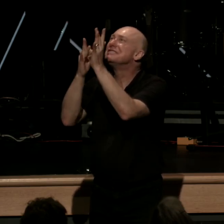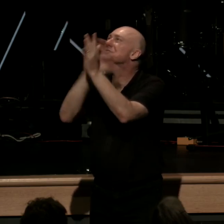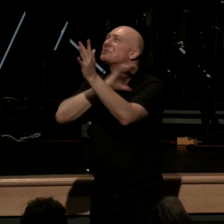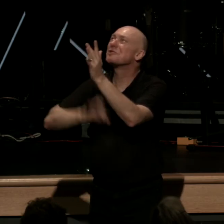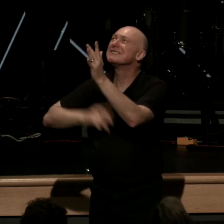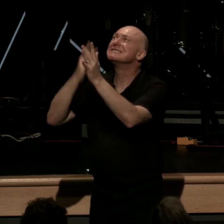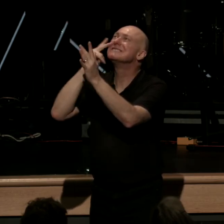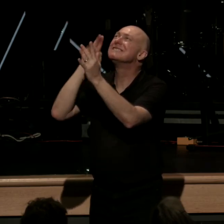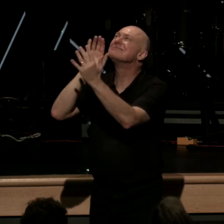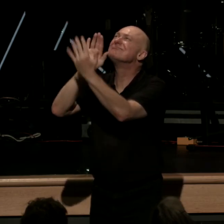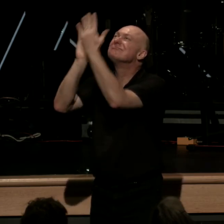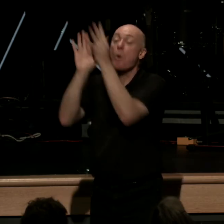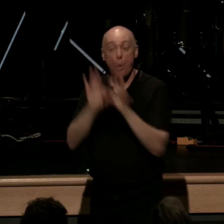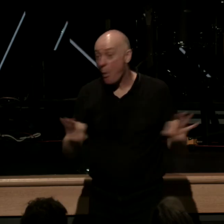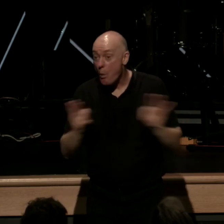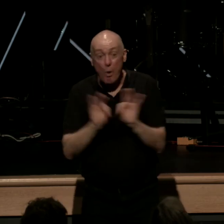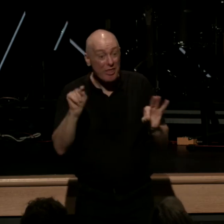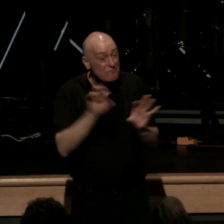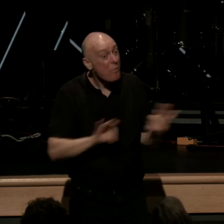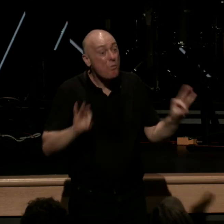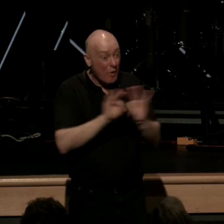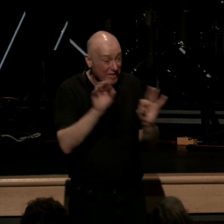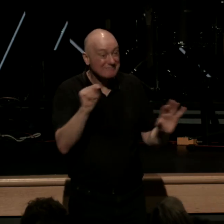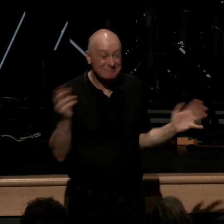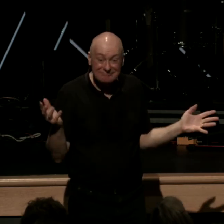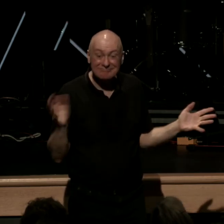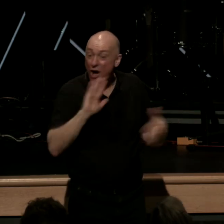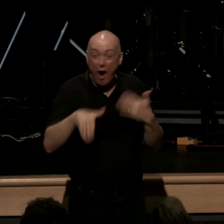it's all worth it it's all worth it